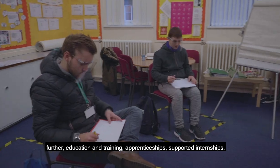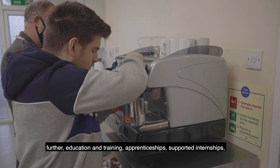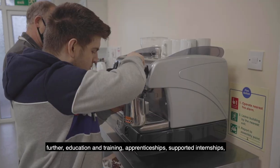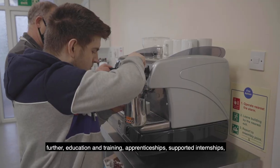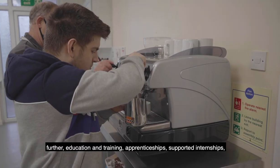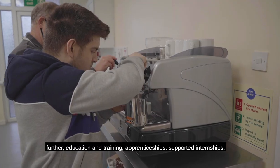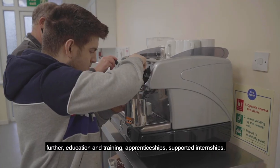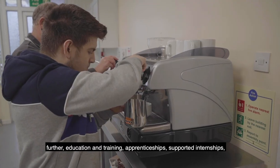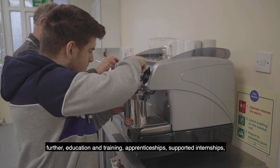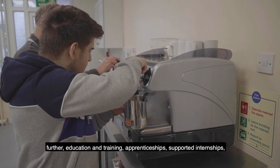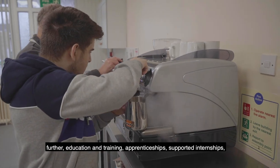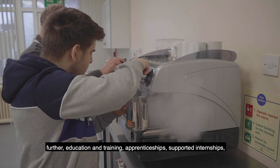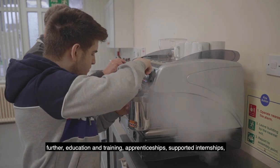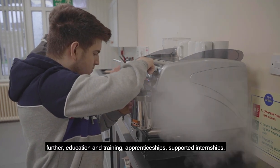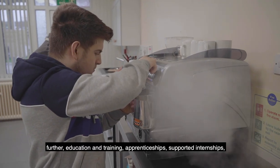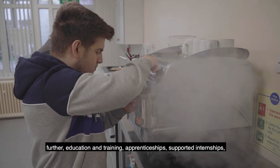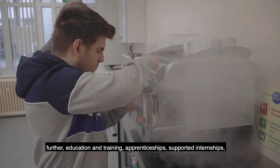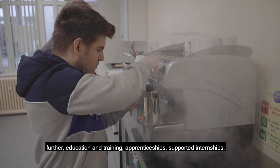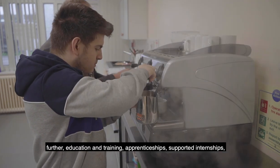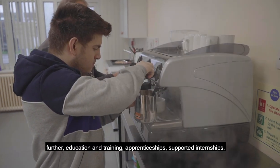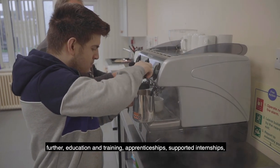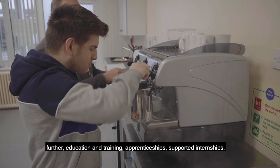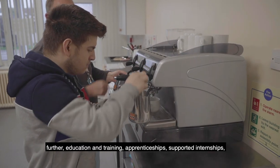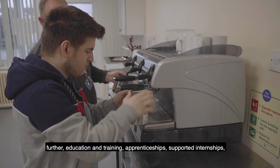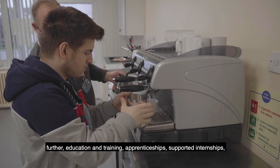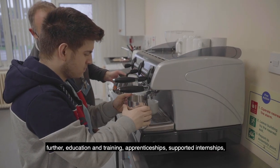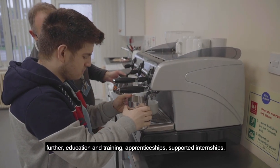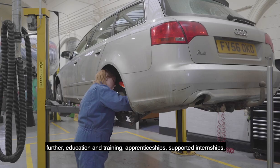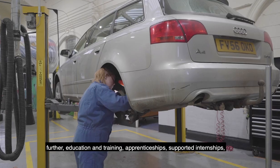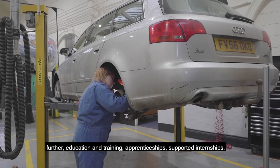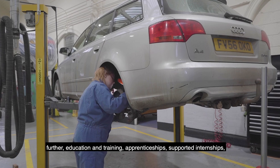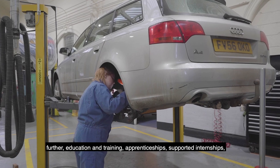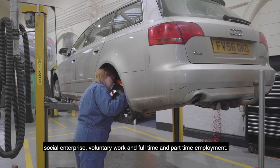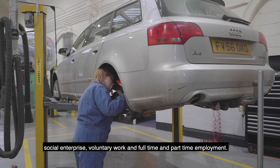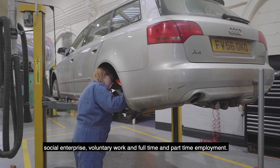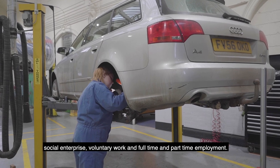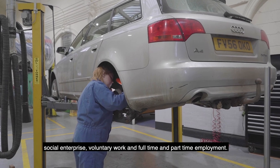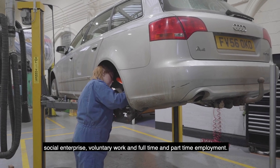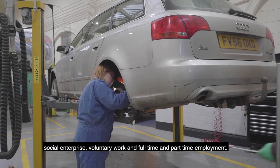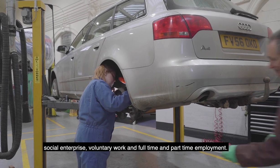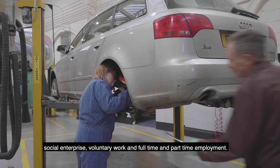and training, apprenticeships, supported internships, social enterprise,